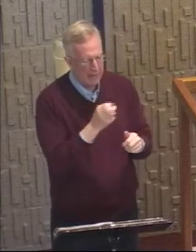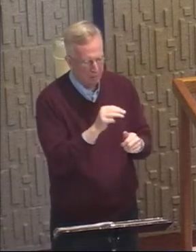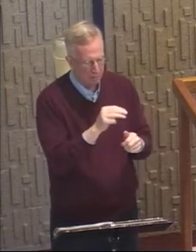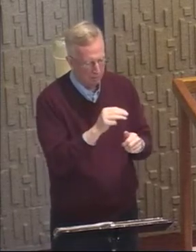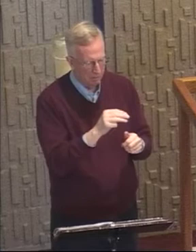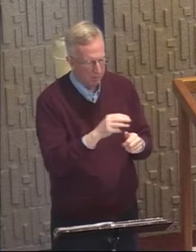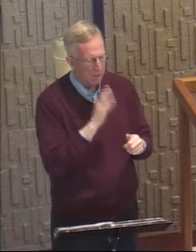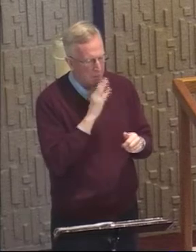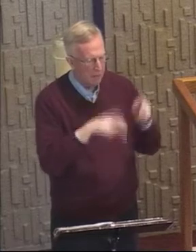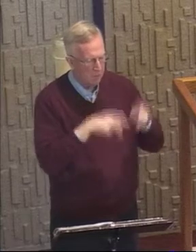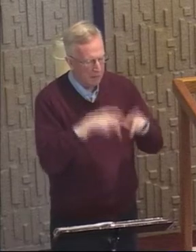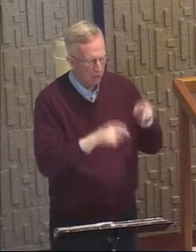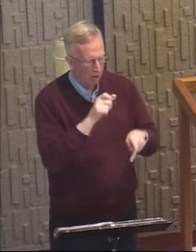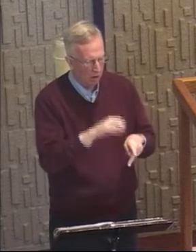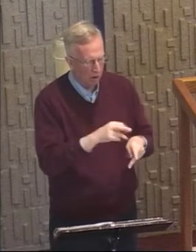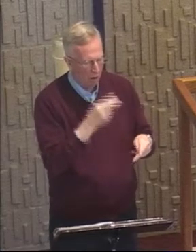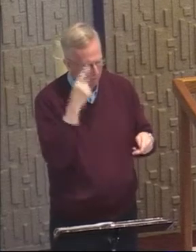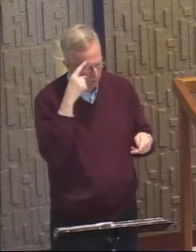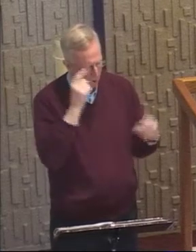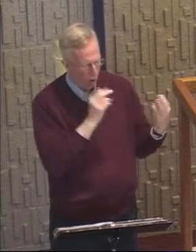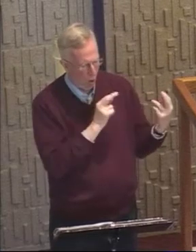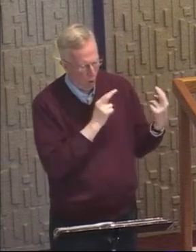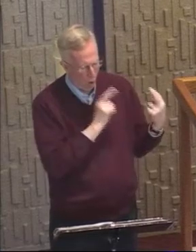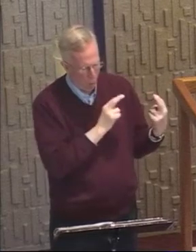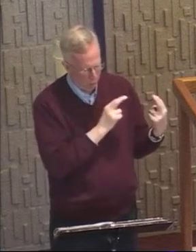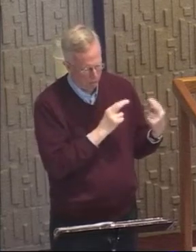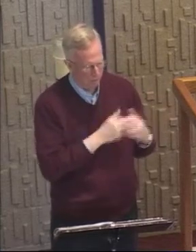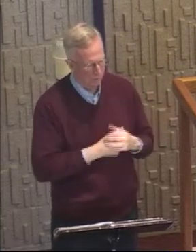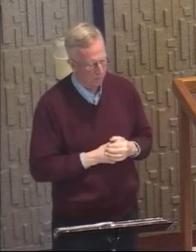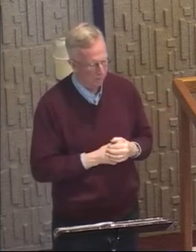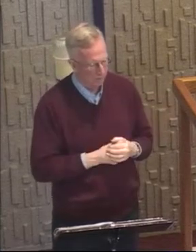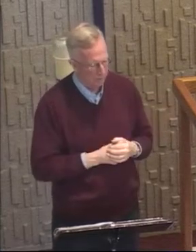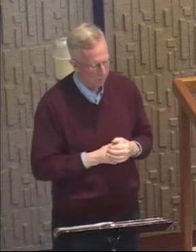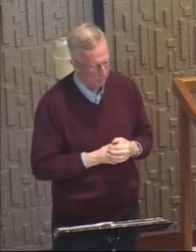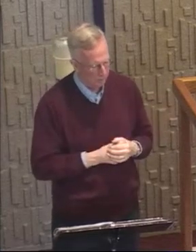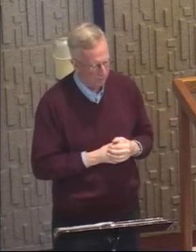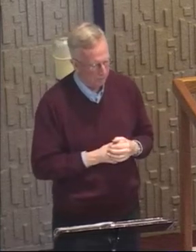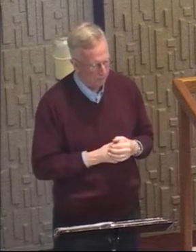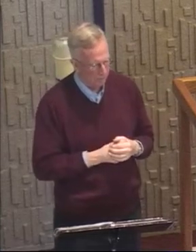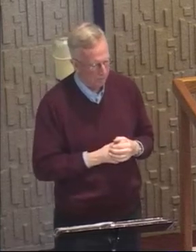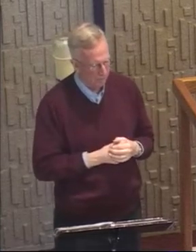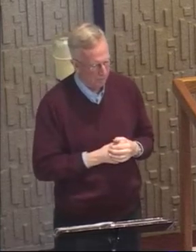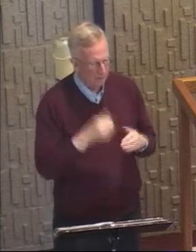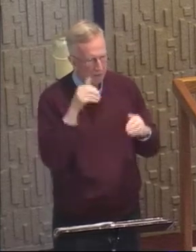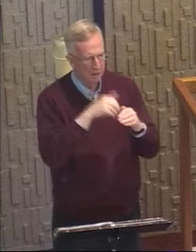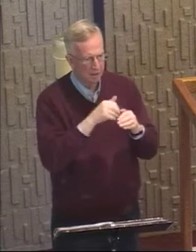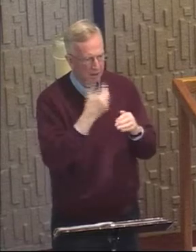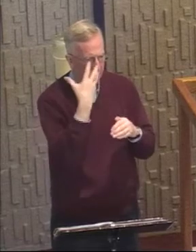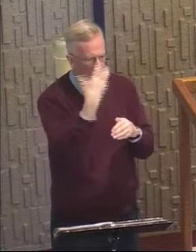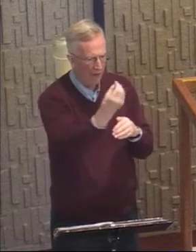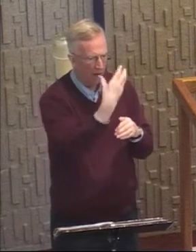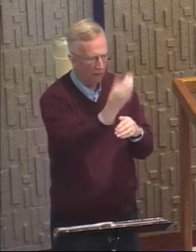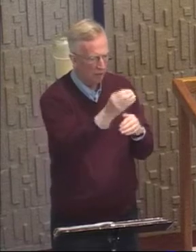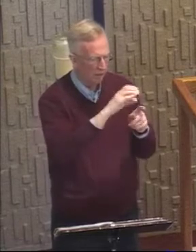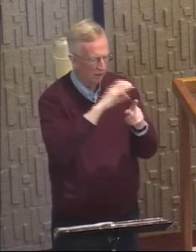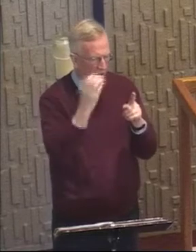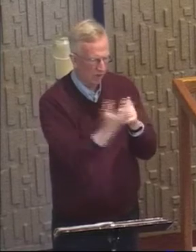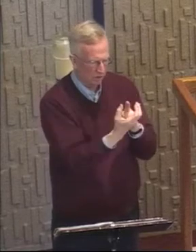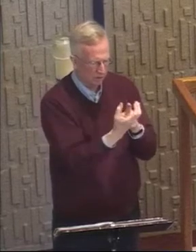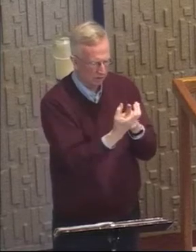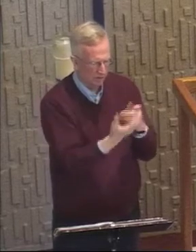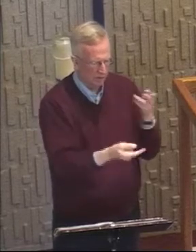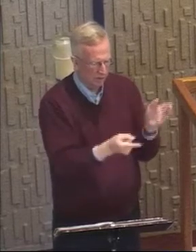I tell people at funerals, we have to live lives of hope. Out there in a culture where it seems a little hopeless,